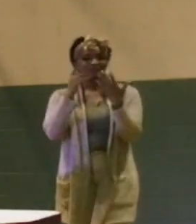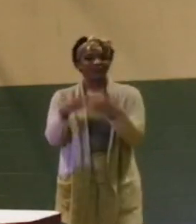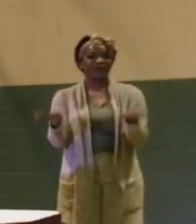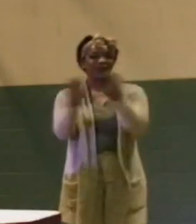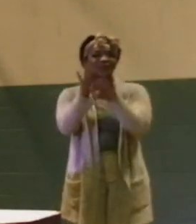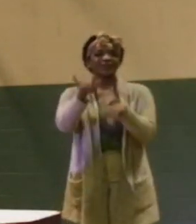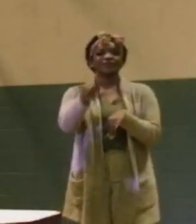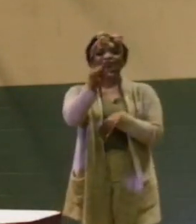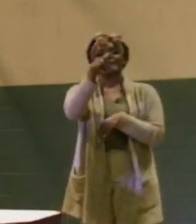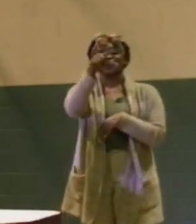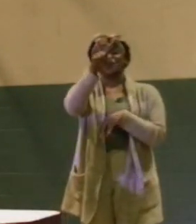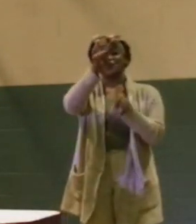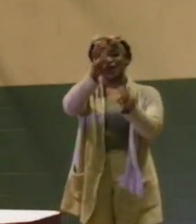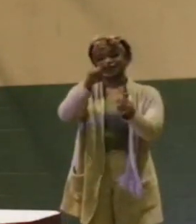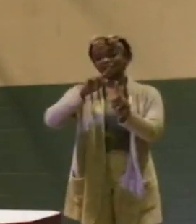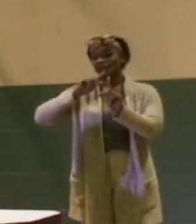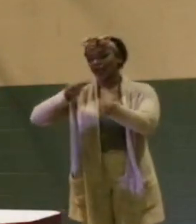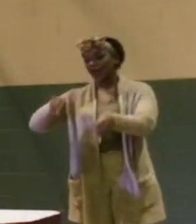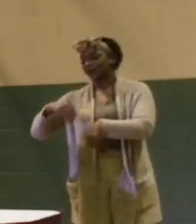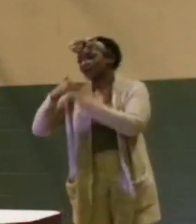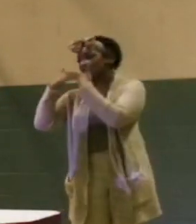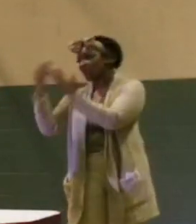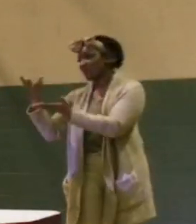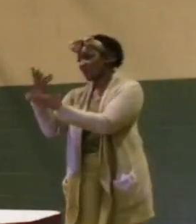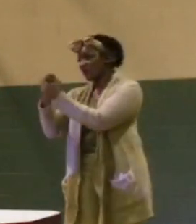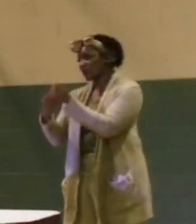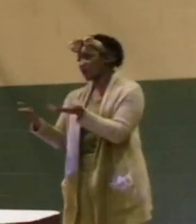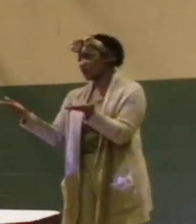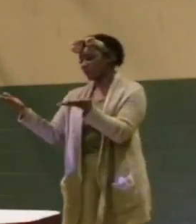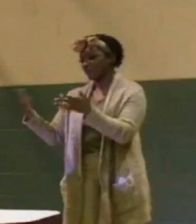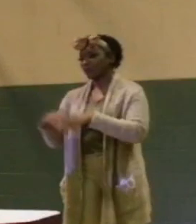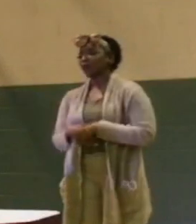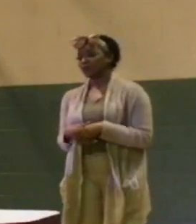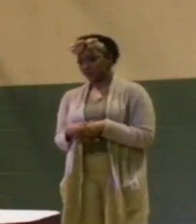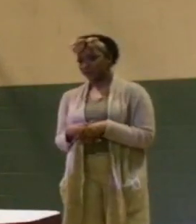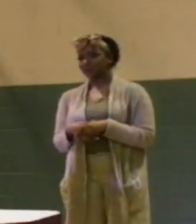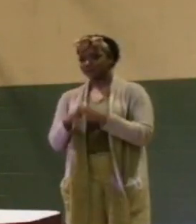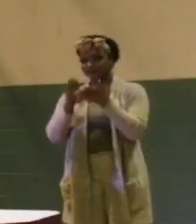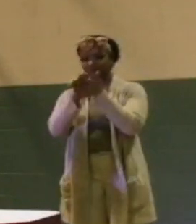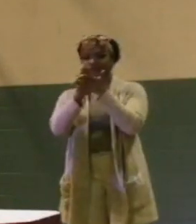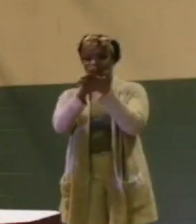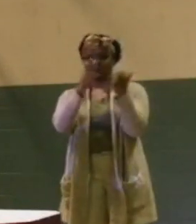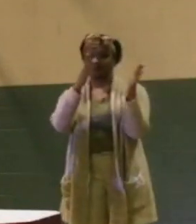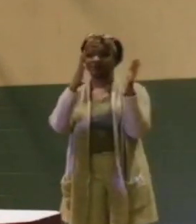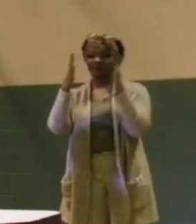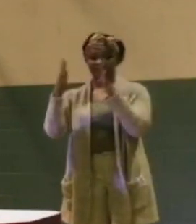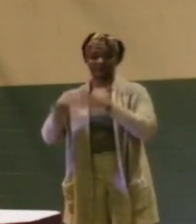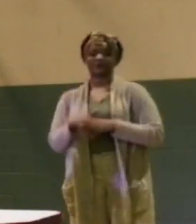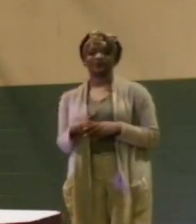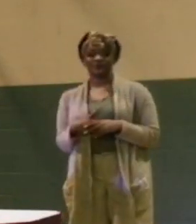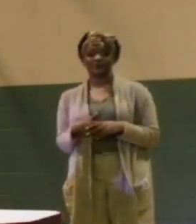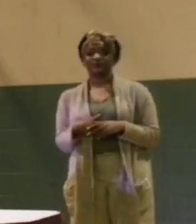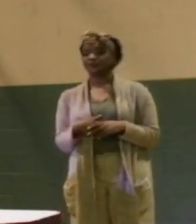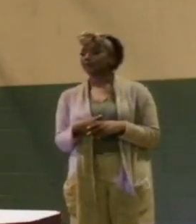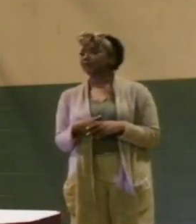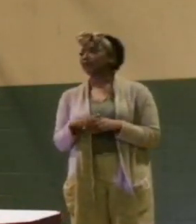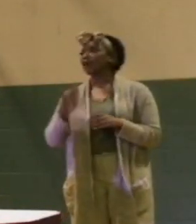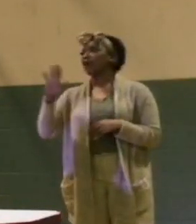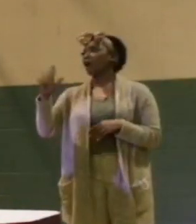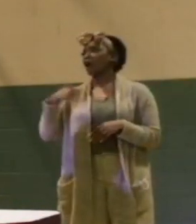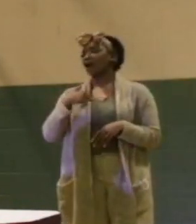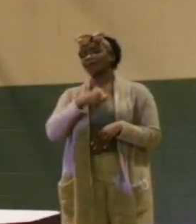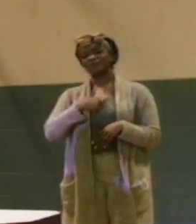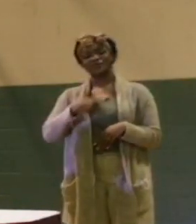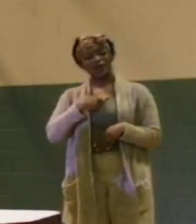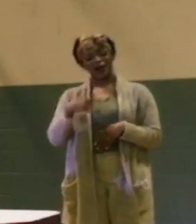Councilwoman Galloway and Ms. Herkenroder. Oh. Oh. I'm sorry. I'm